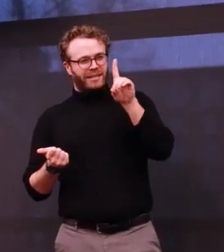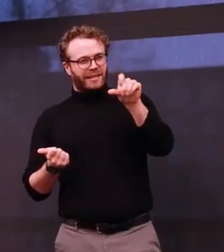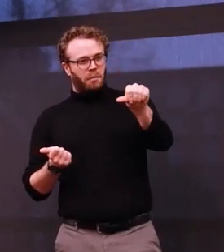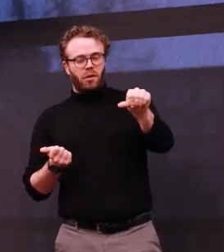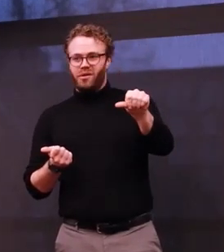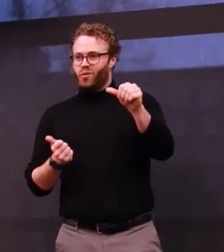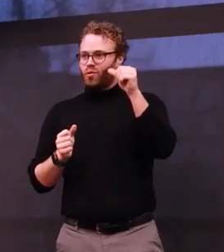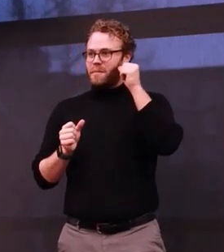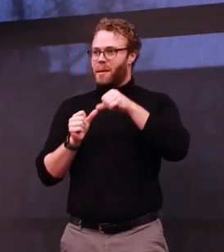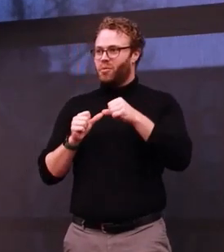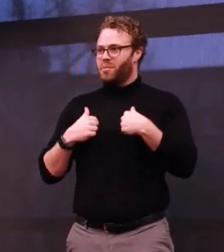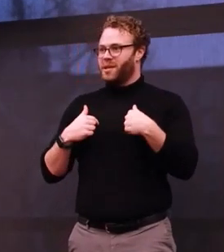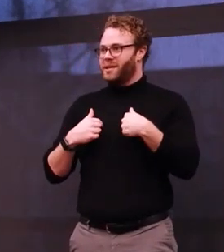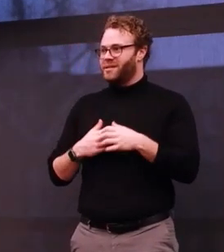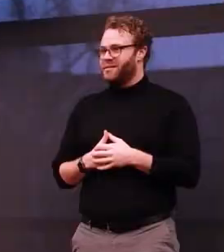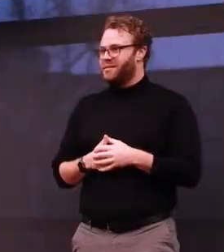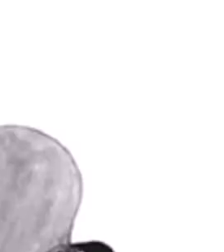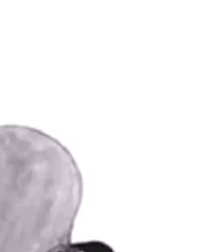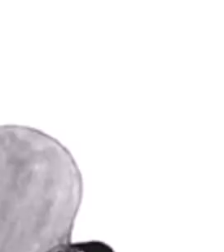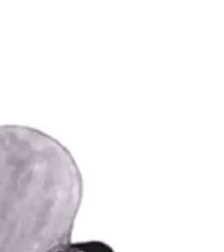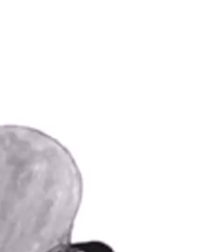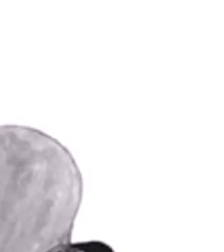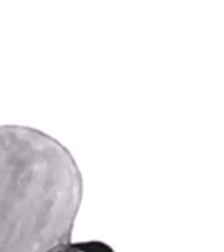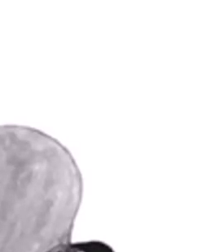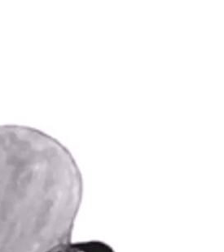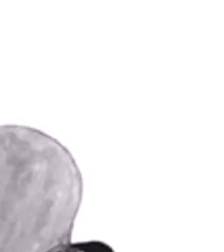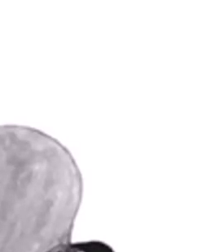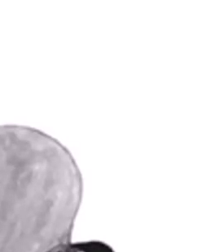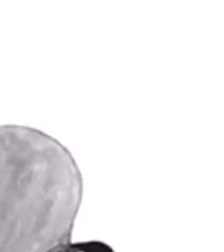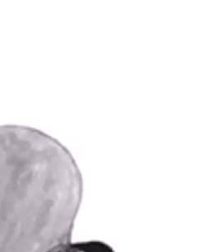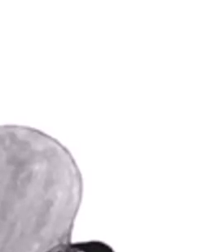So, for my research...